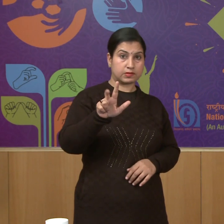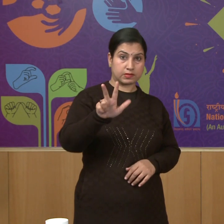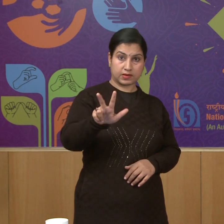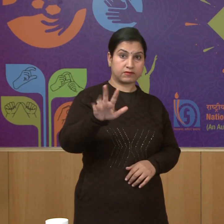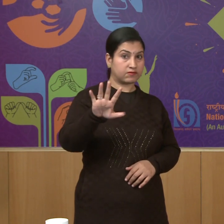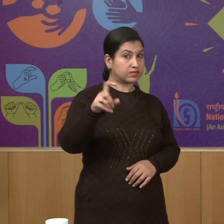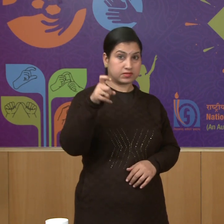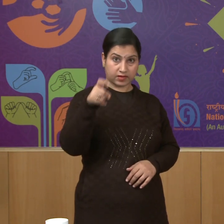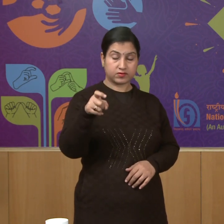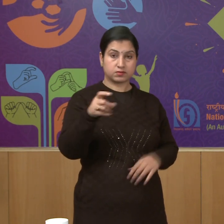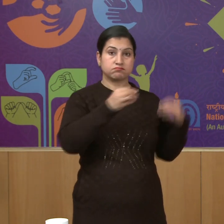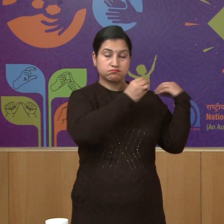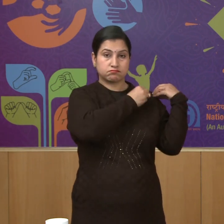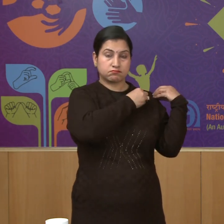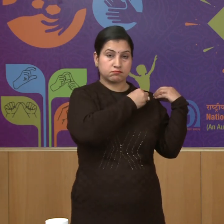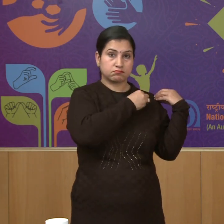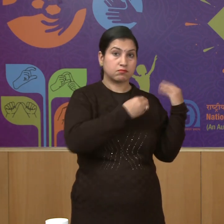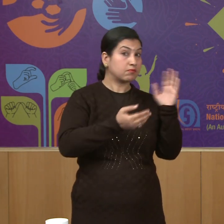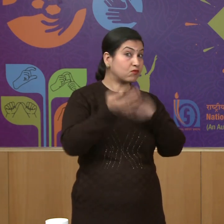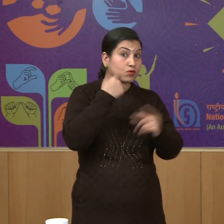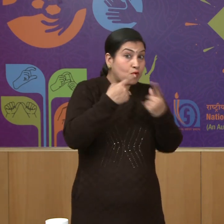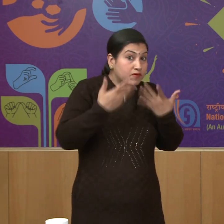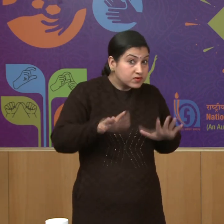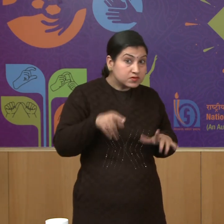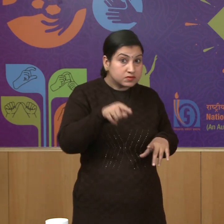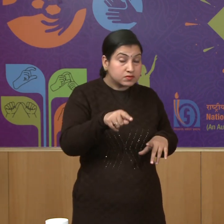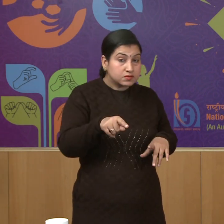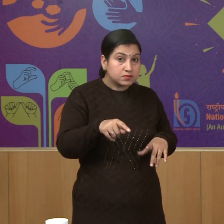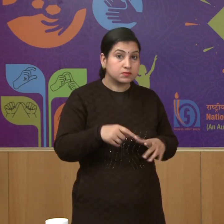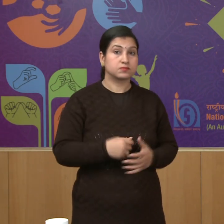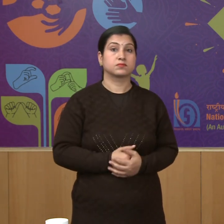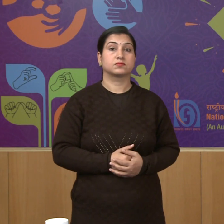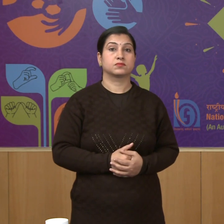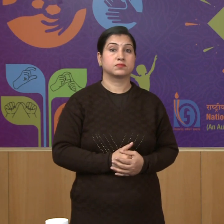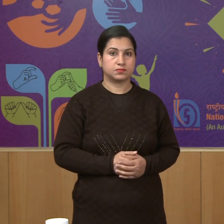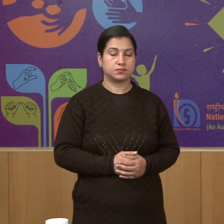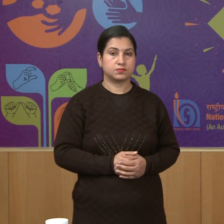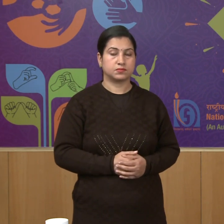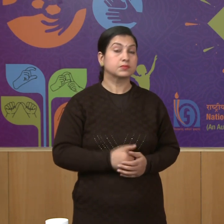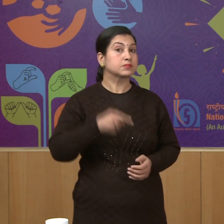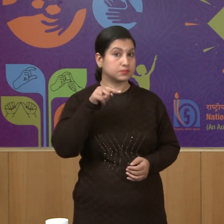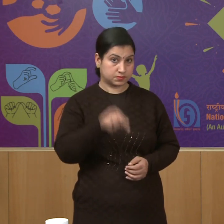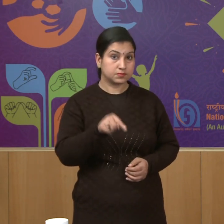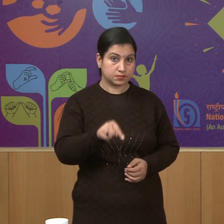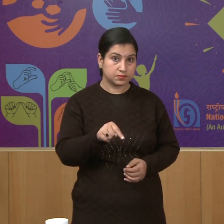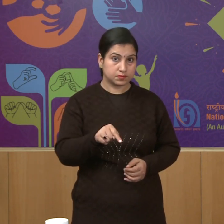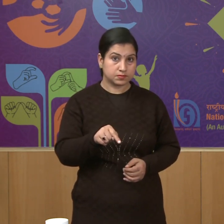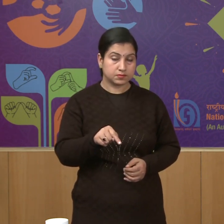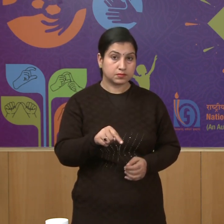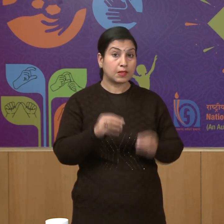therefore the